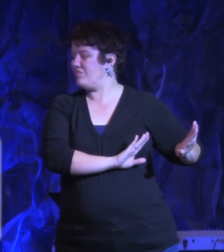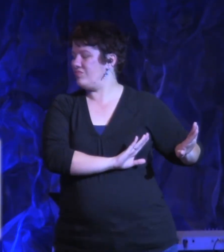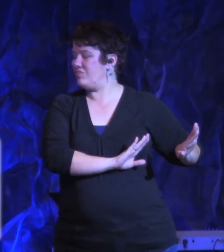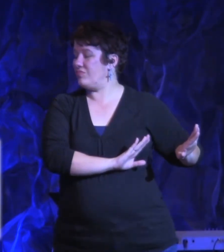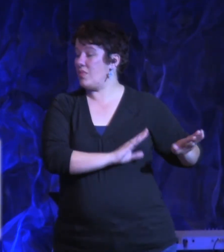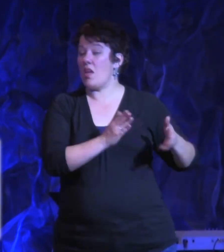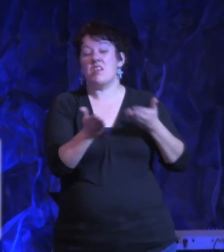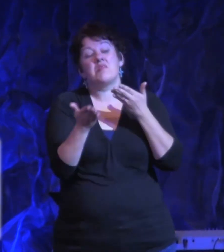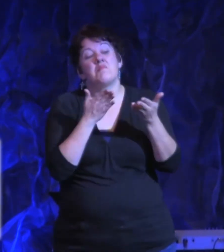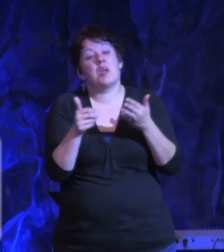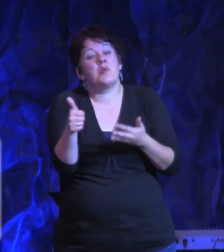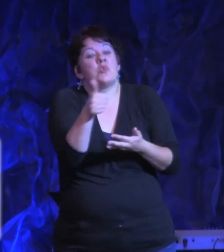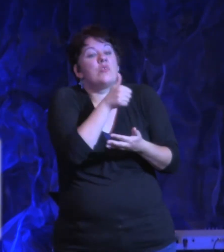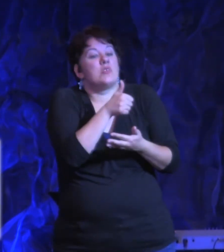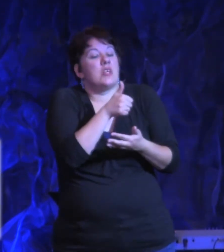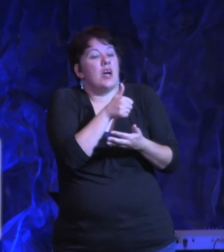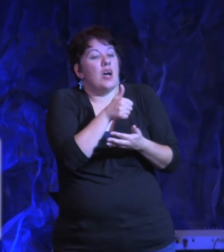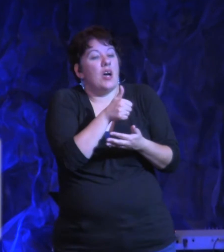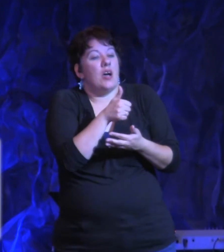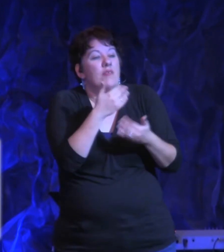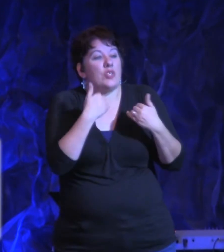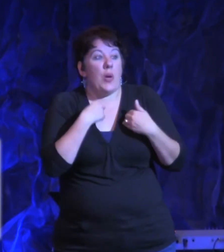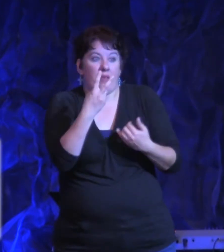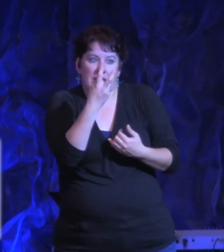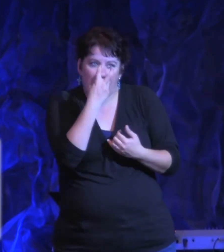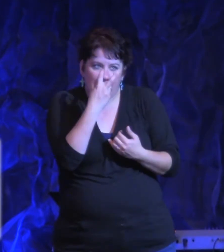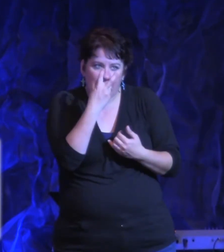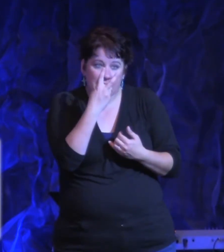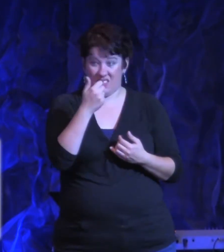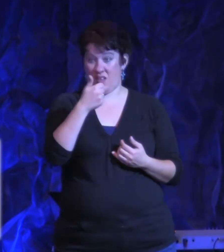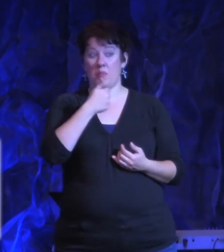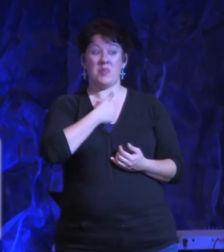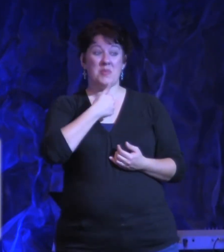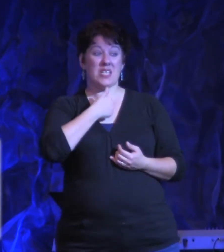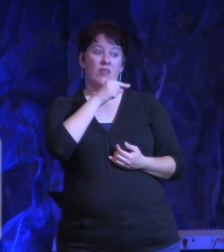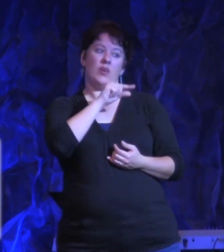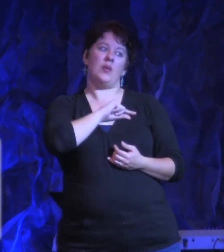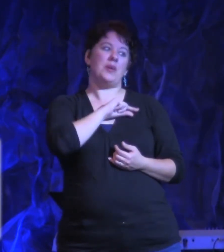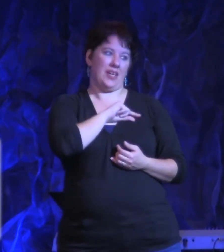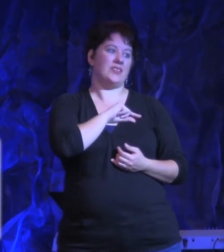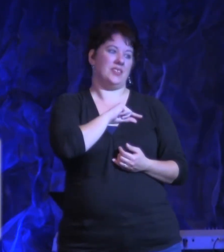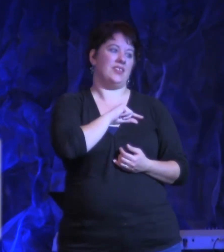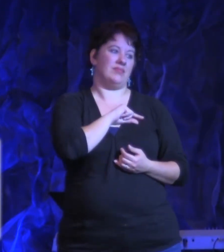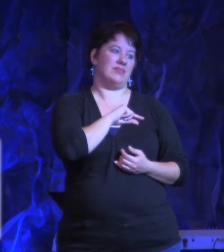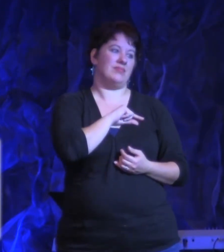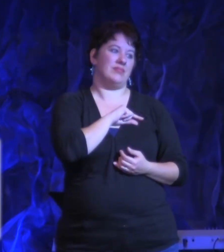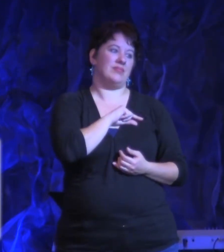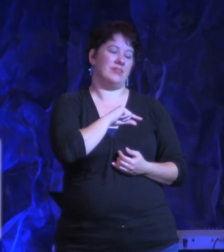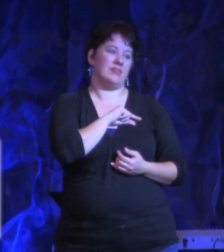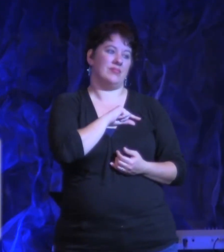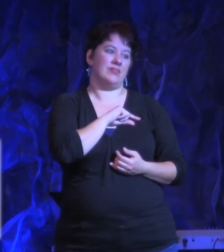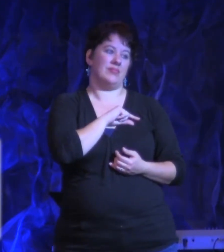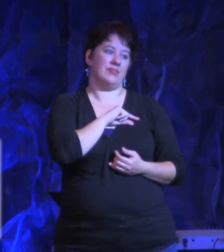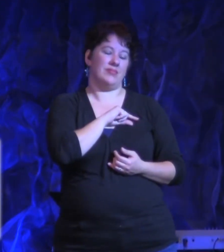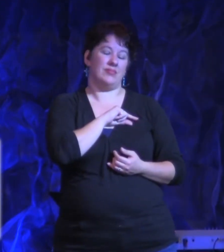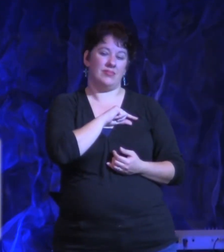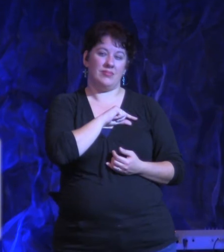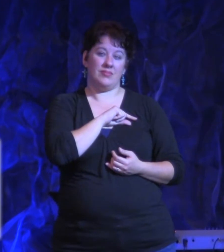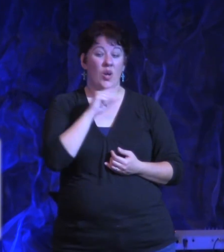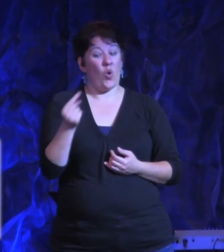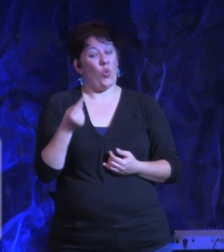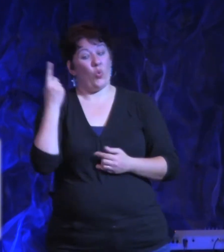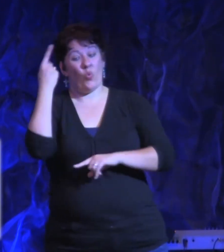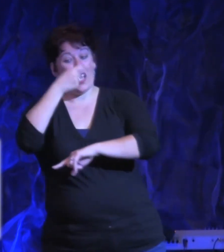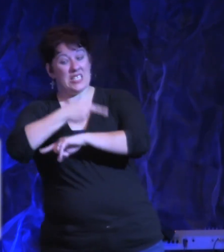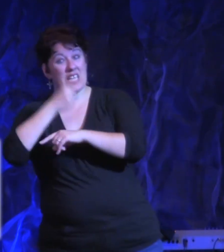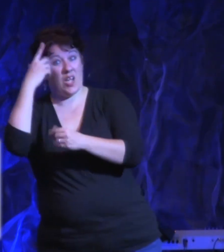barrier of doubt. I can tell you I'm guilty, man. I'm convicted. I am convicted of believing God one day and